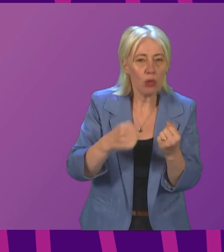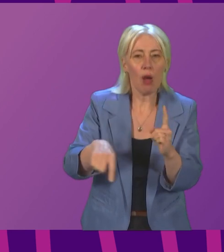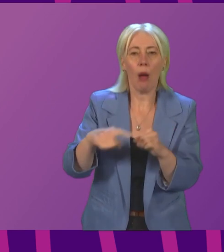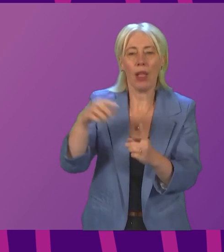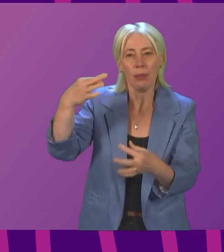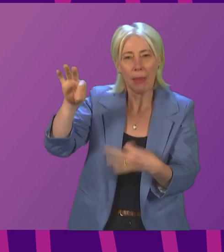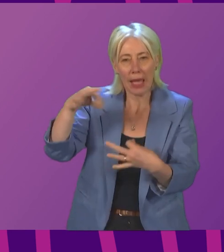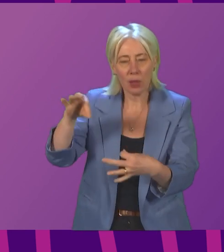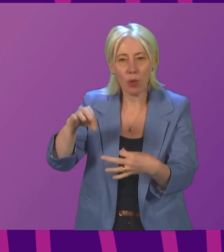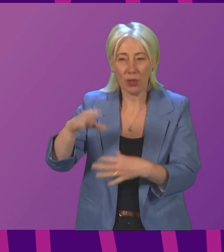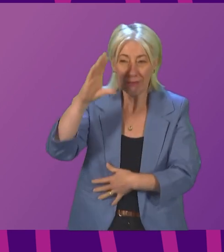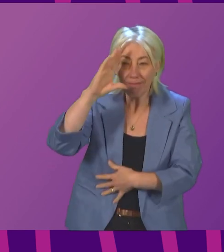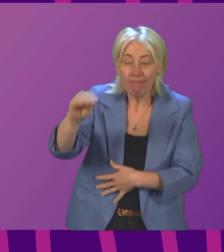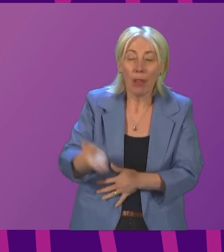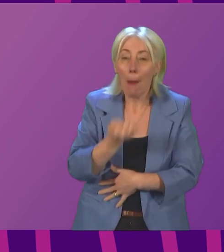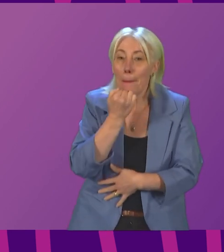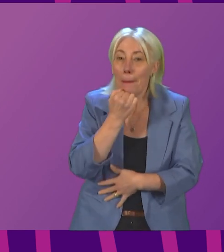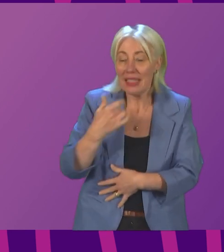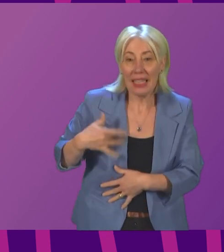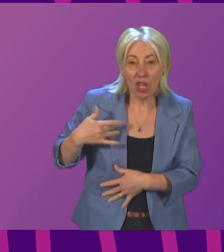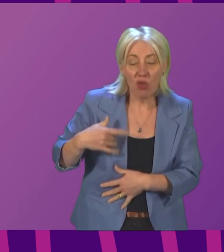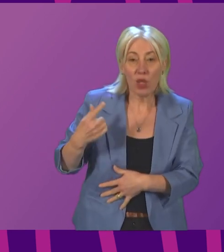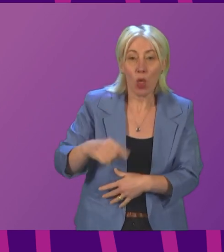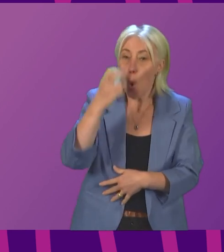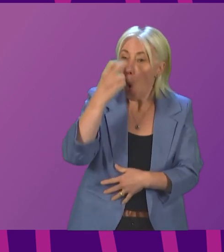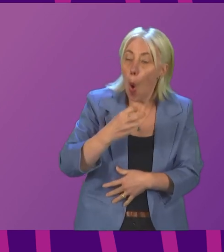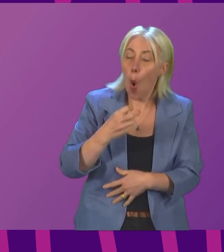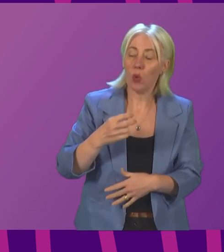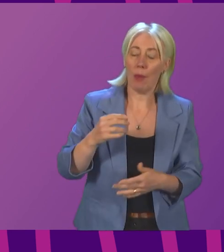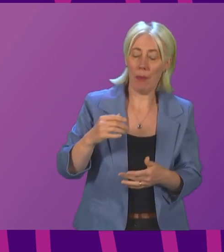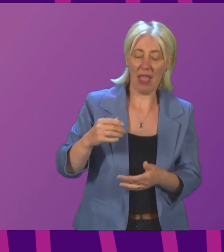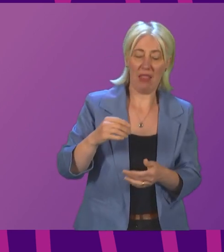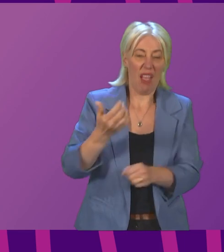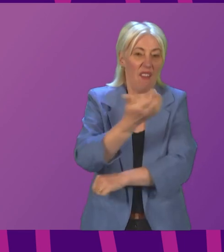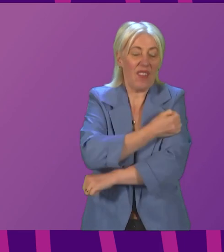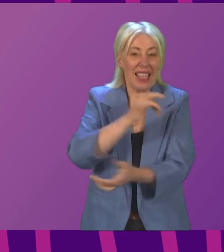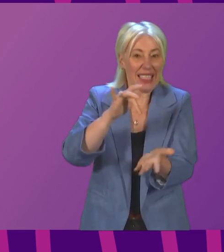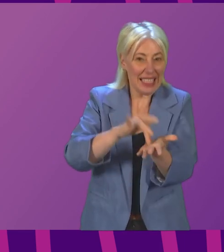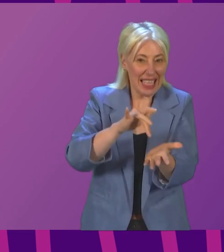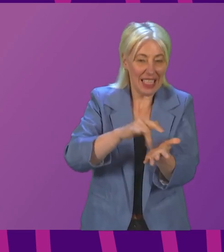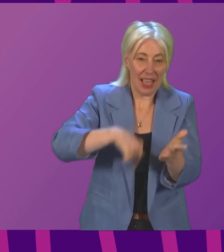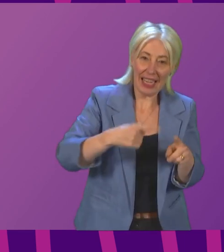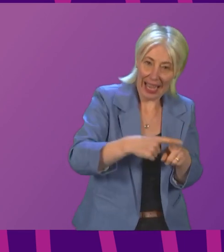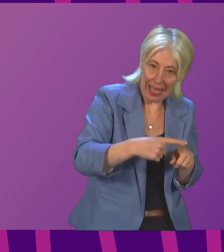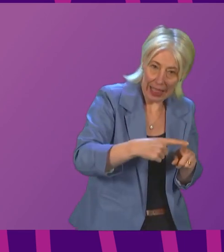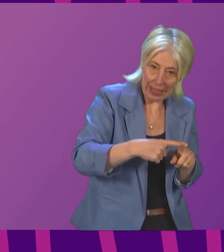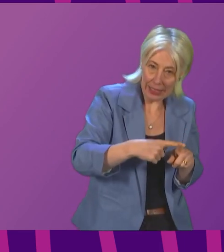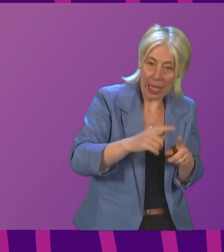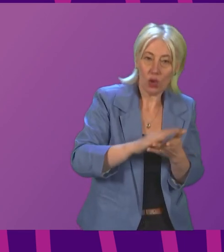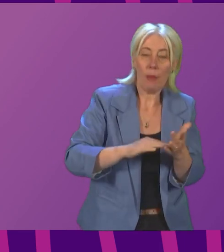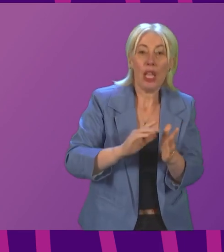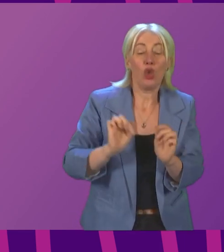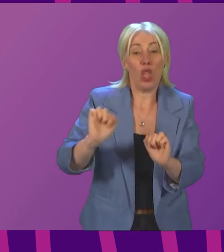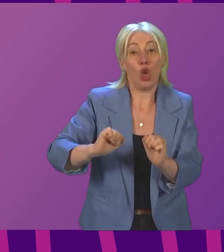tell constituents to update their address with their old vaccination centre in England in order to have their Scottish status